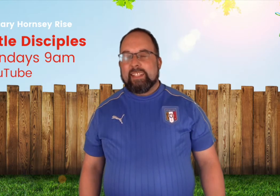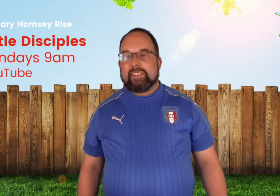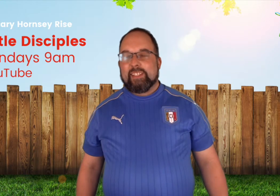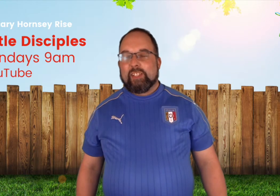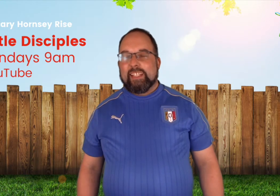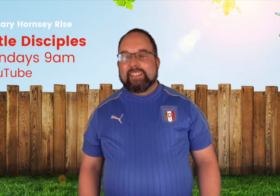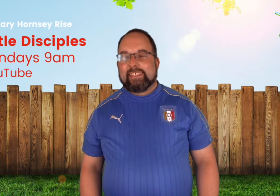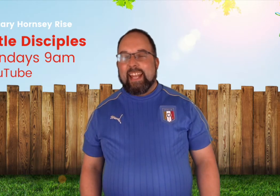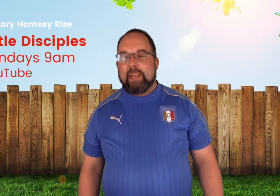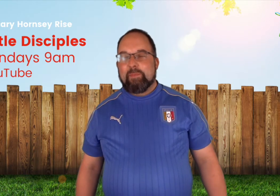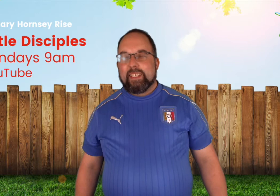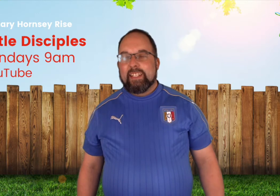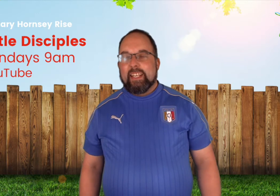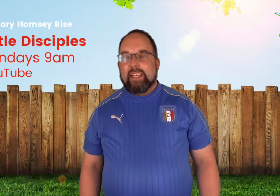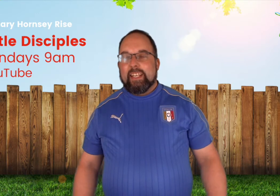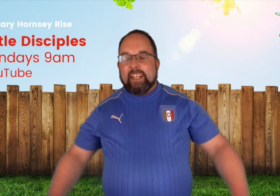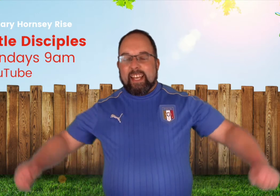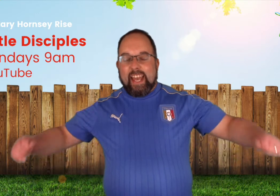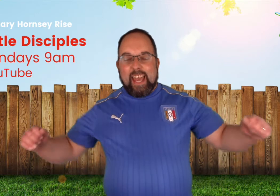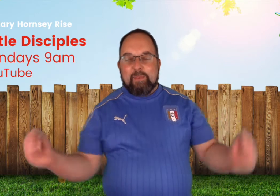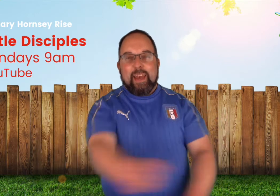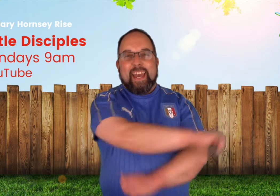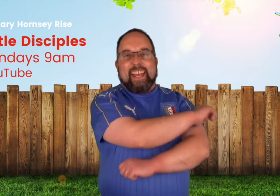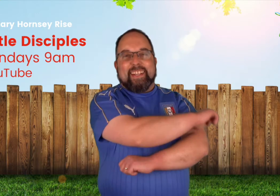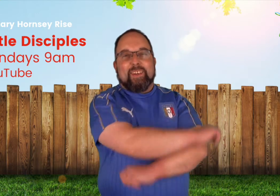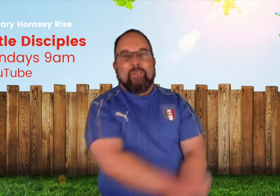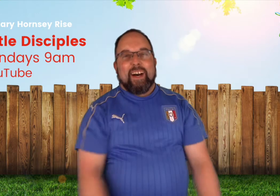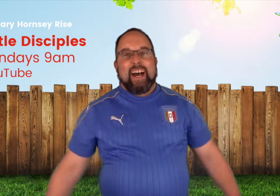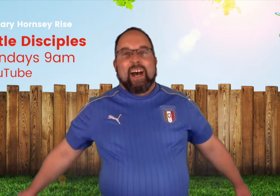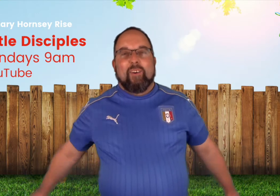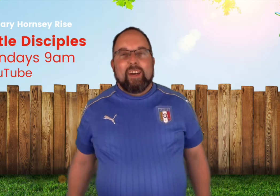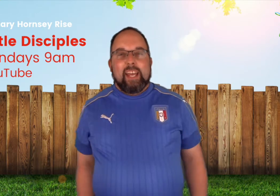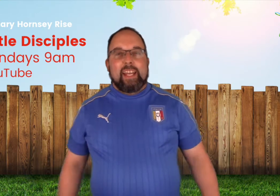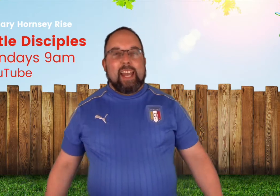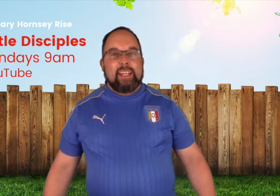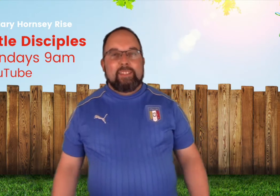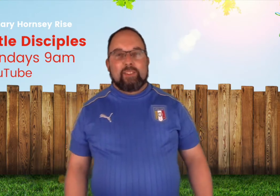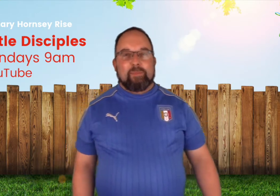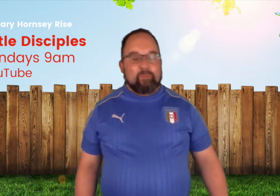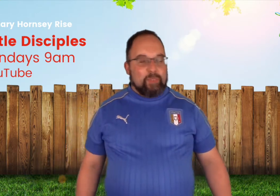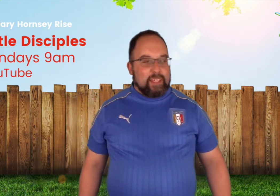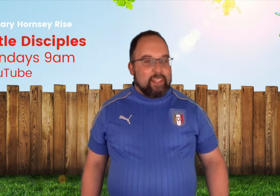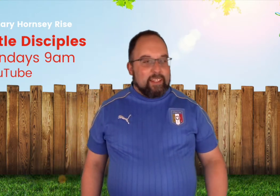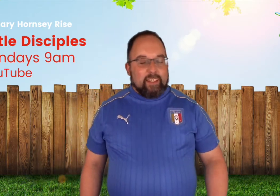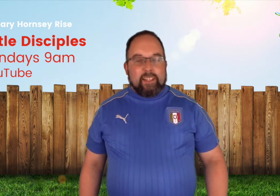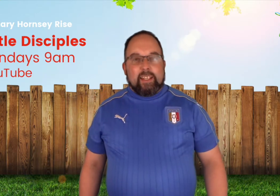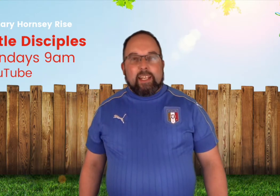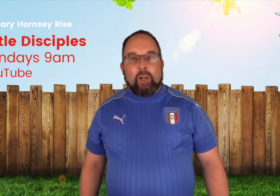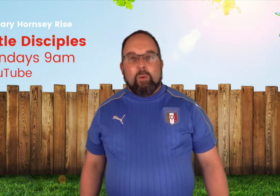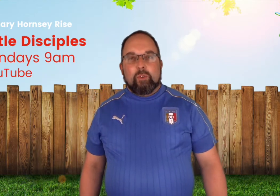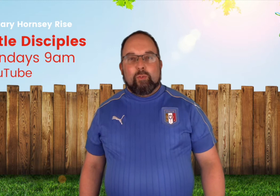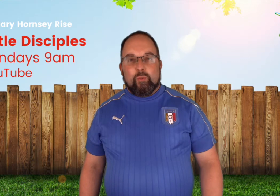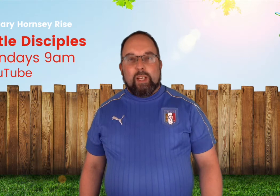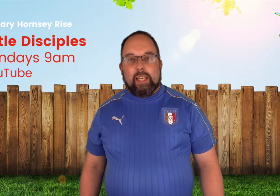in jesus name amen wow and hey listen you know what was really